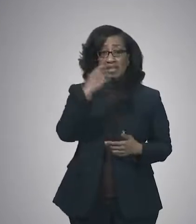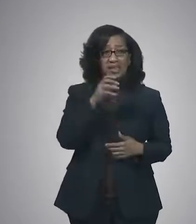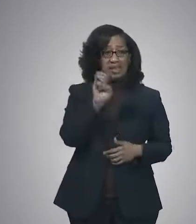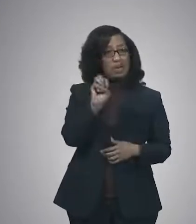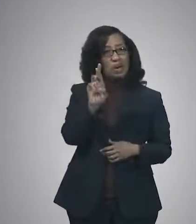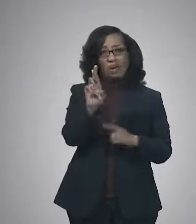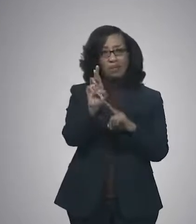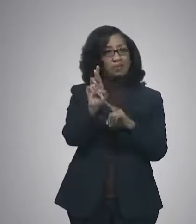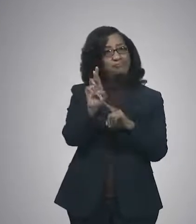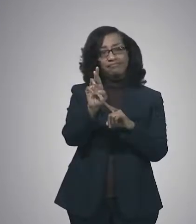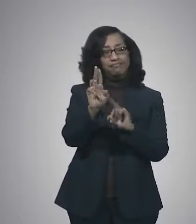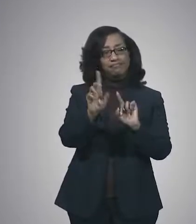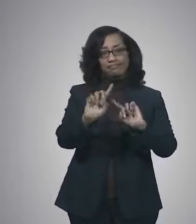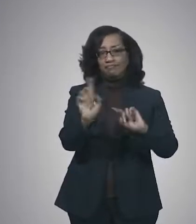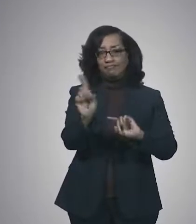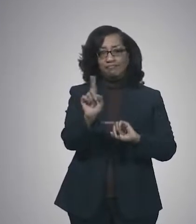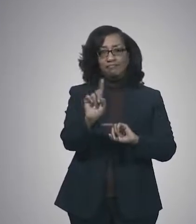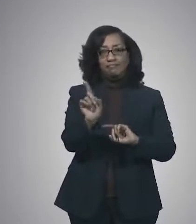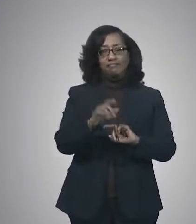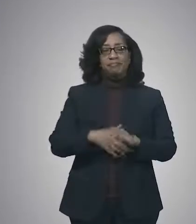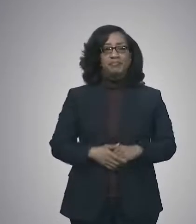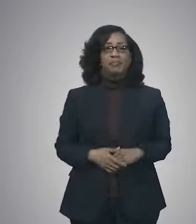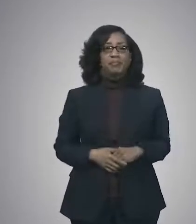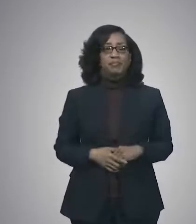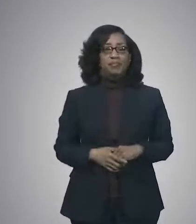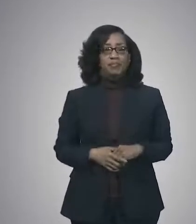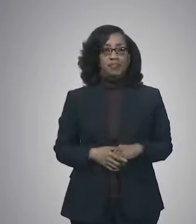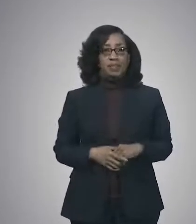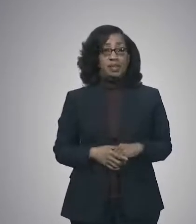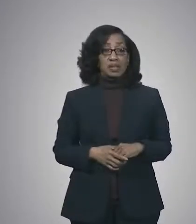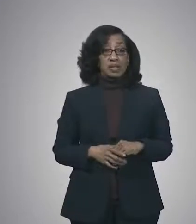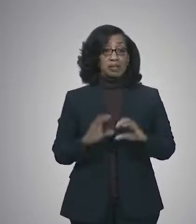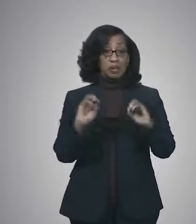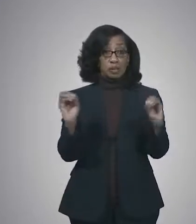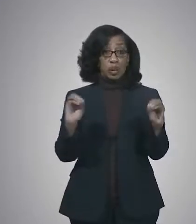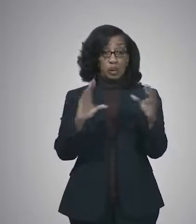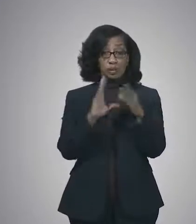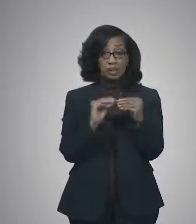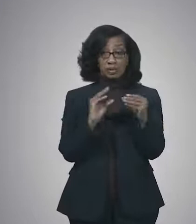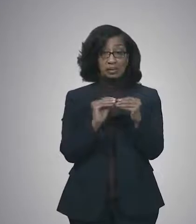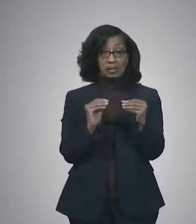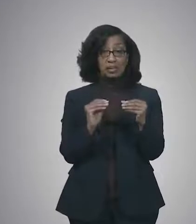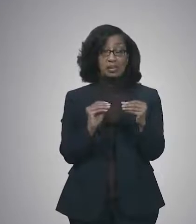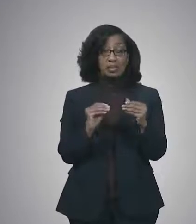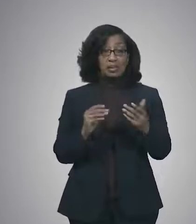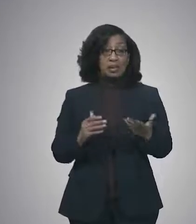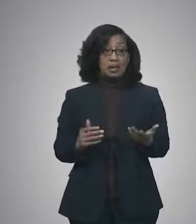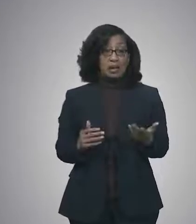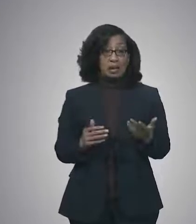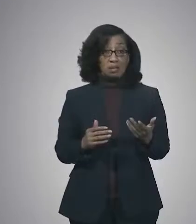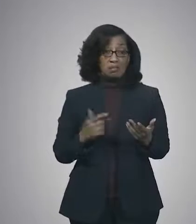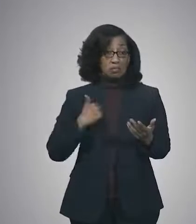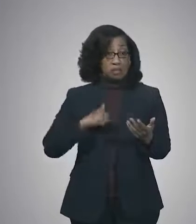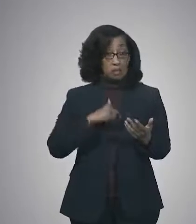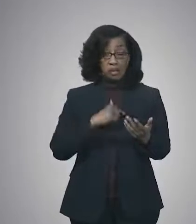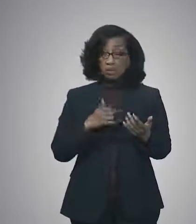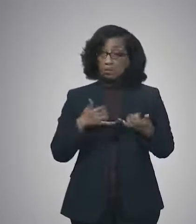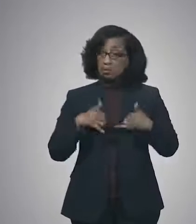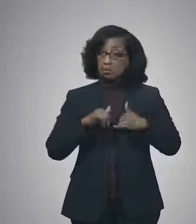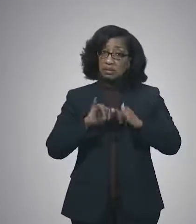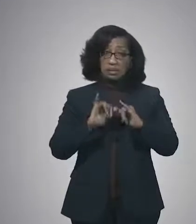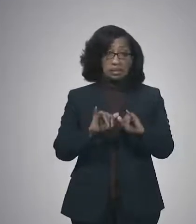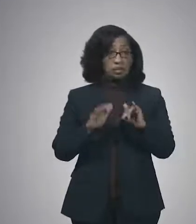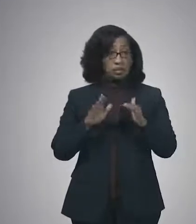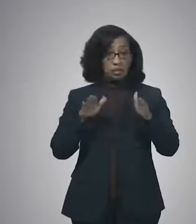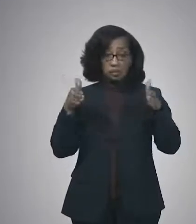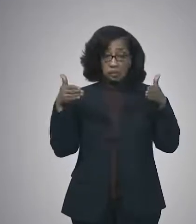I'll wrap up by saying there is no message here. This is the normalization of work. We are still committed. The task force is